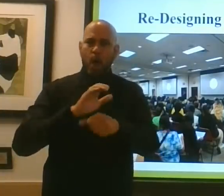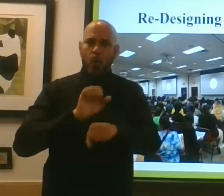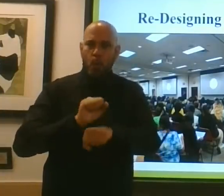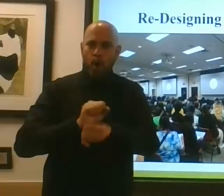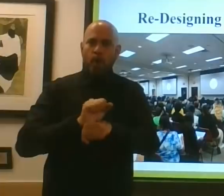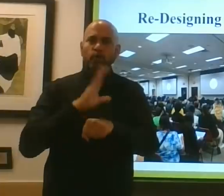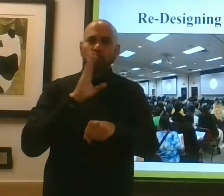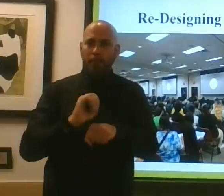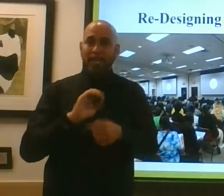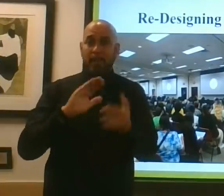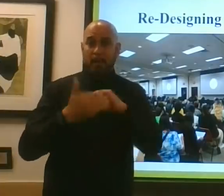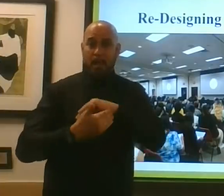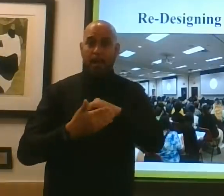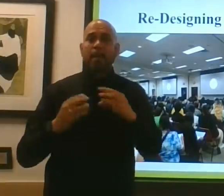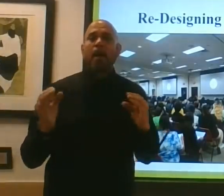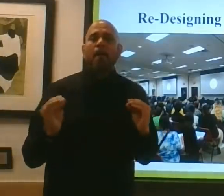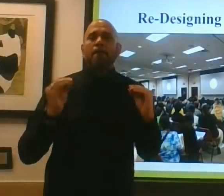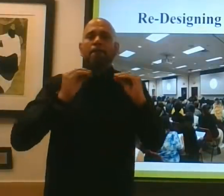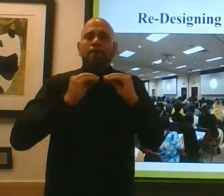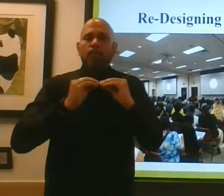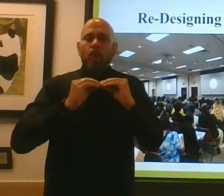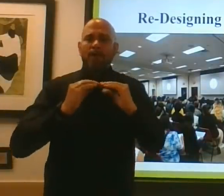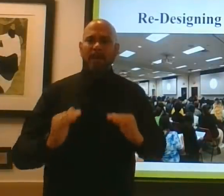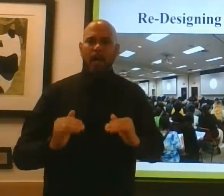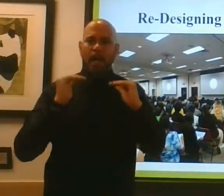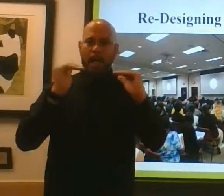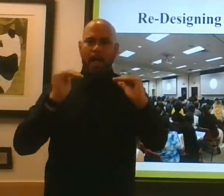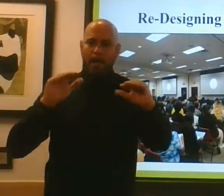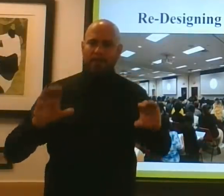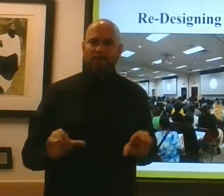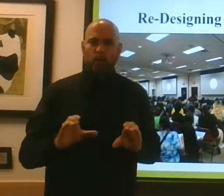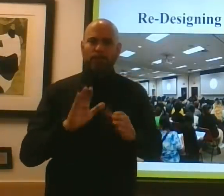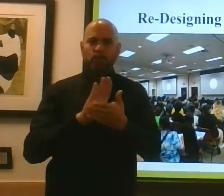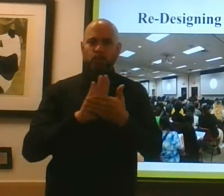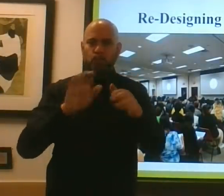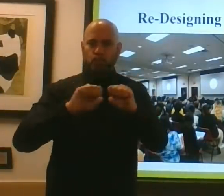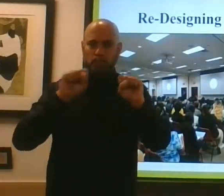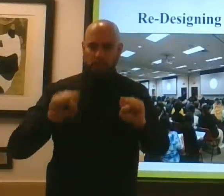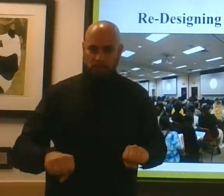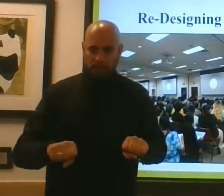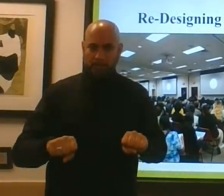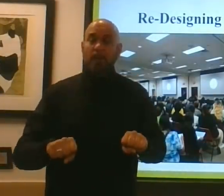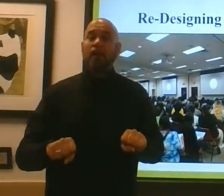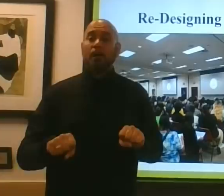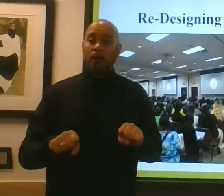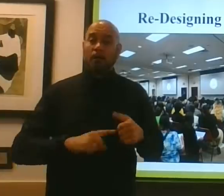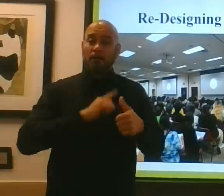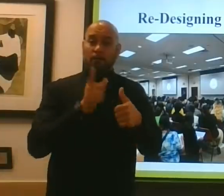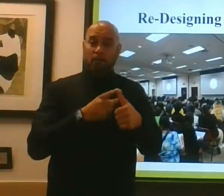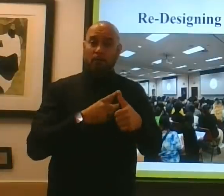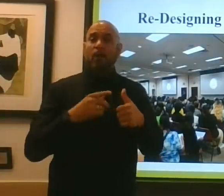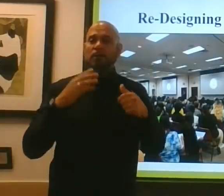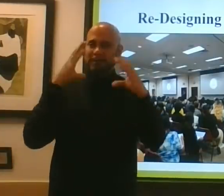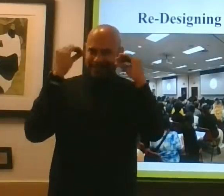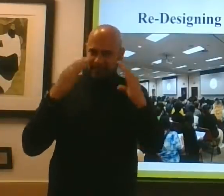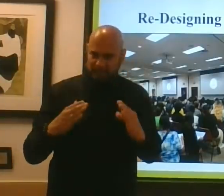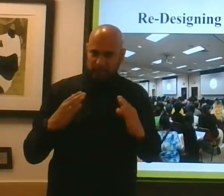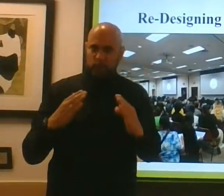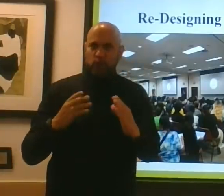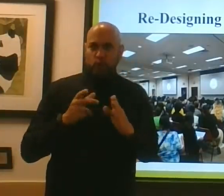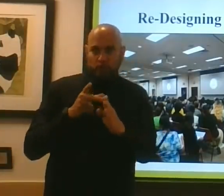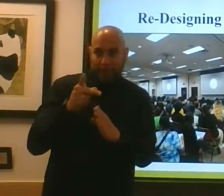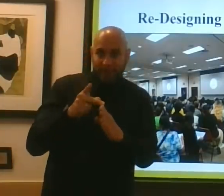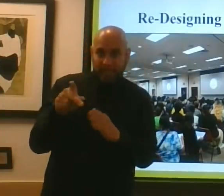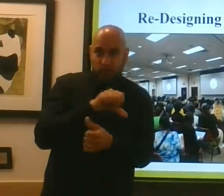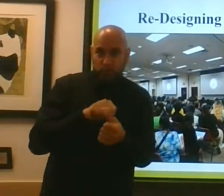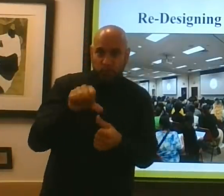a high performing school system. Again, early learning, treating our teachers as professionals, and ensuring that we have an